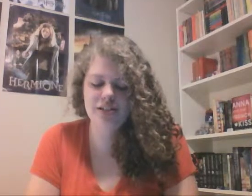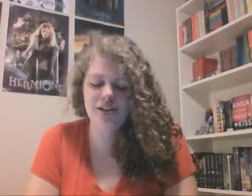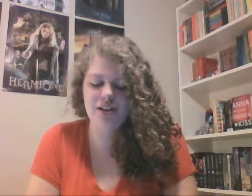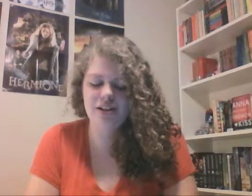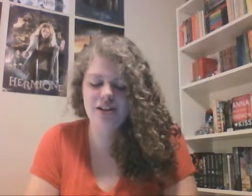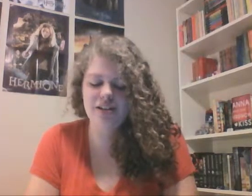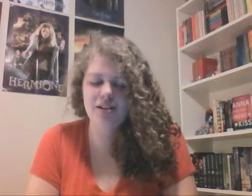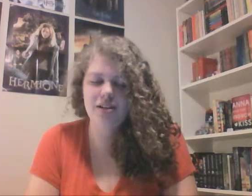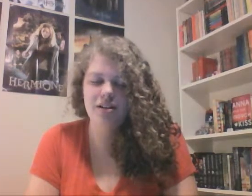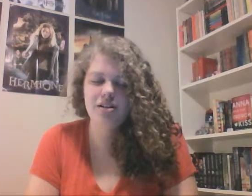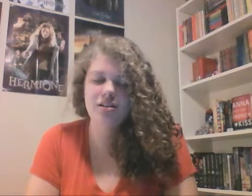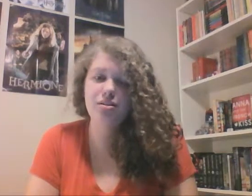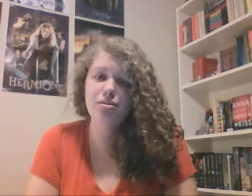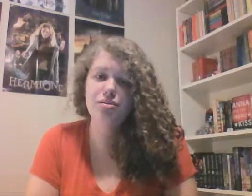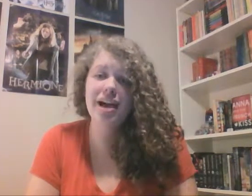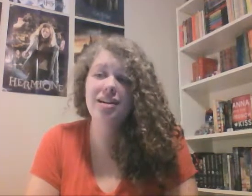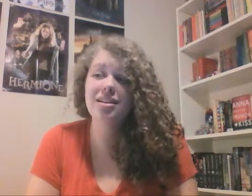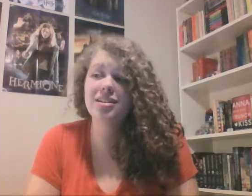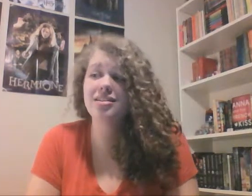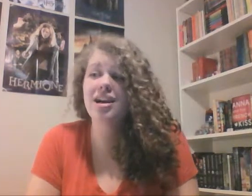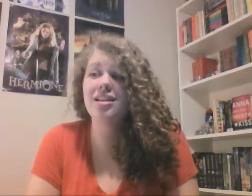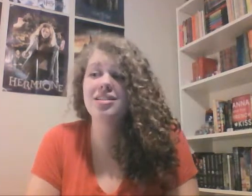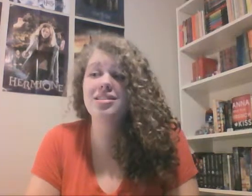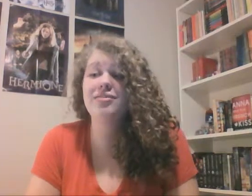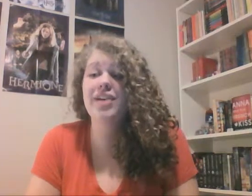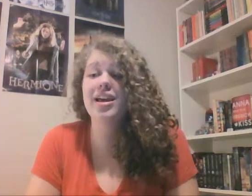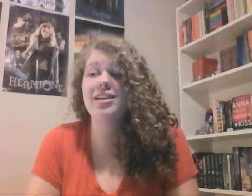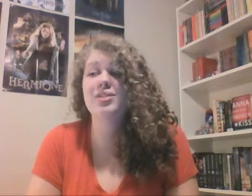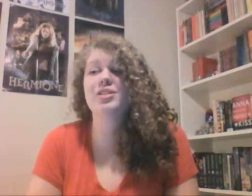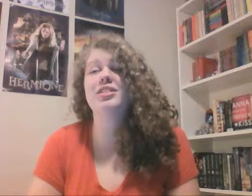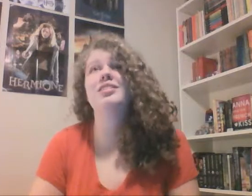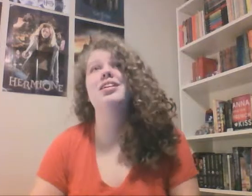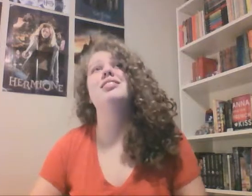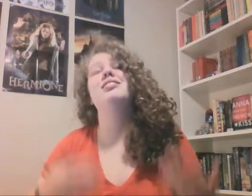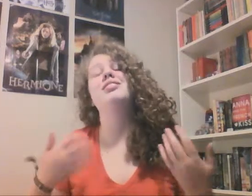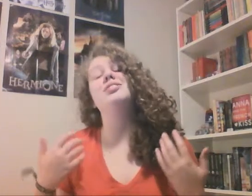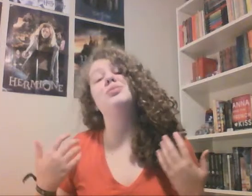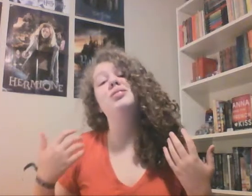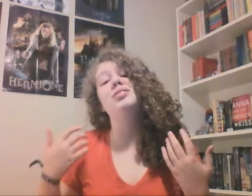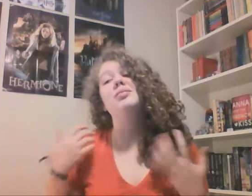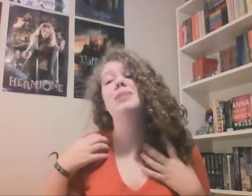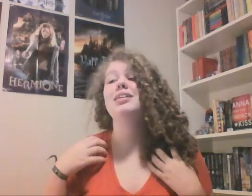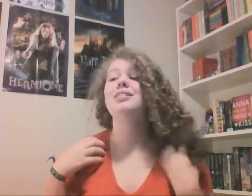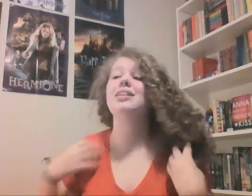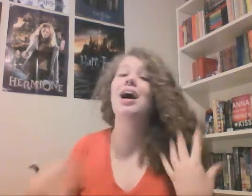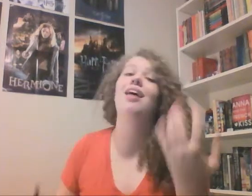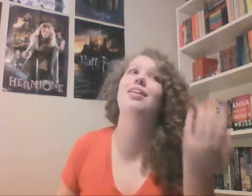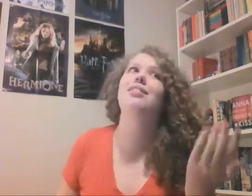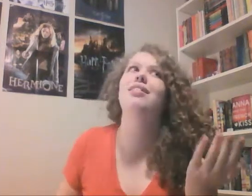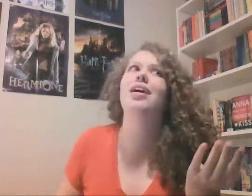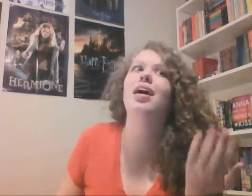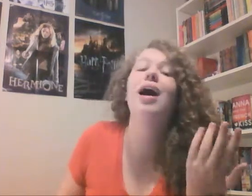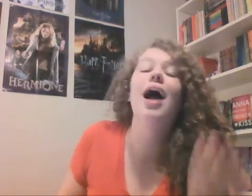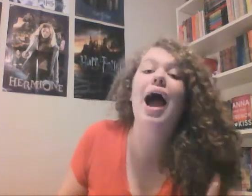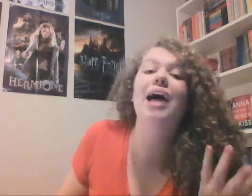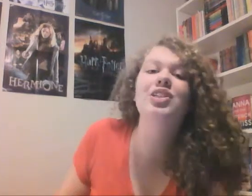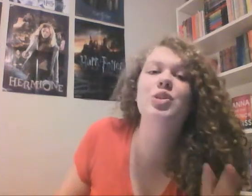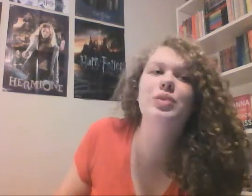each other. And oh, Alec. Alec's face was just like, oh, because Alec like actually